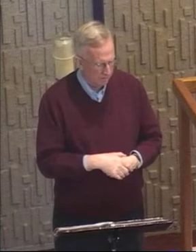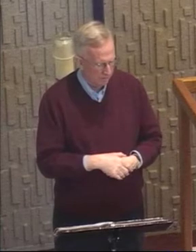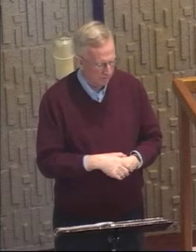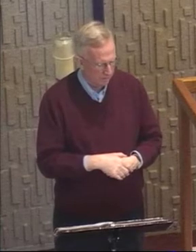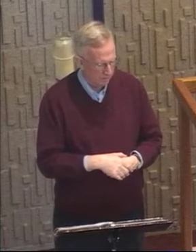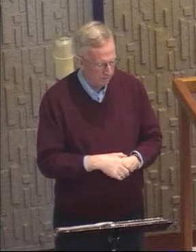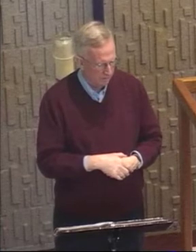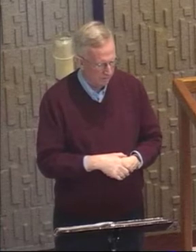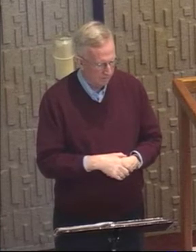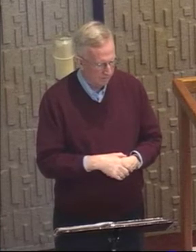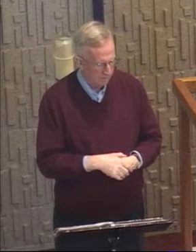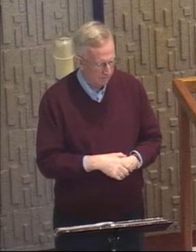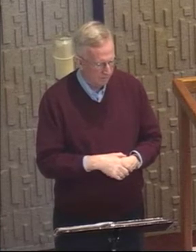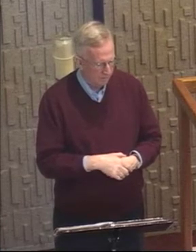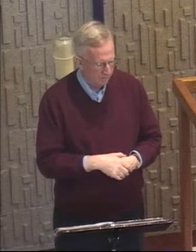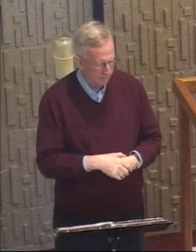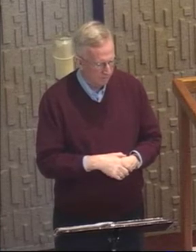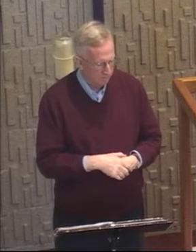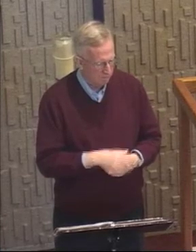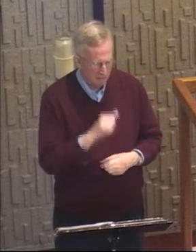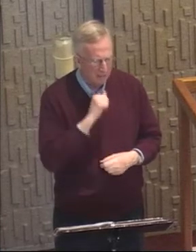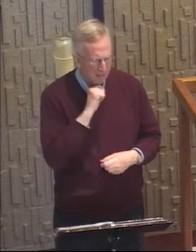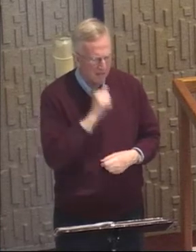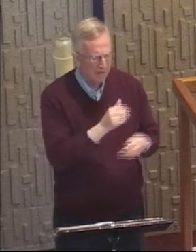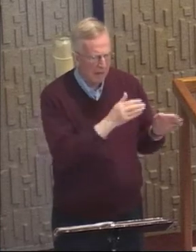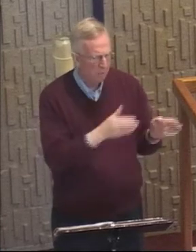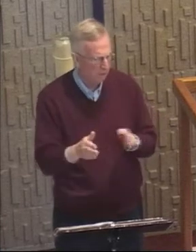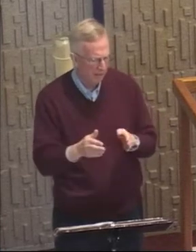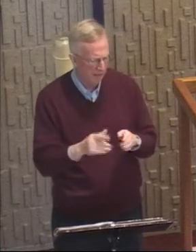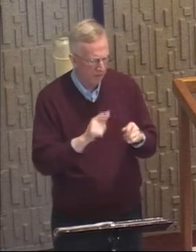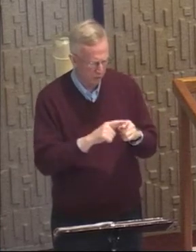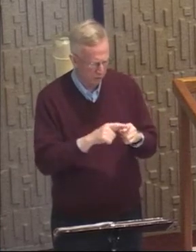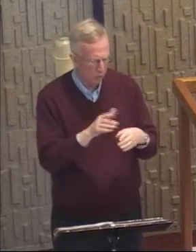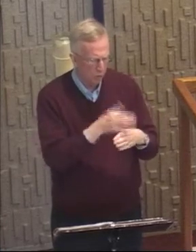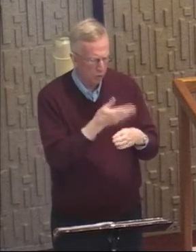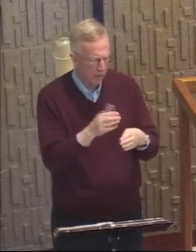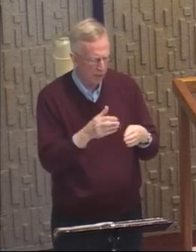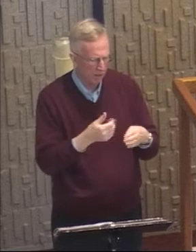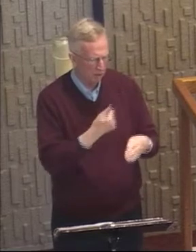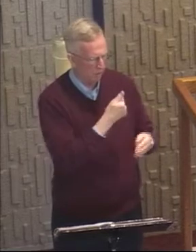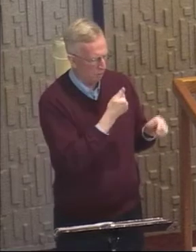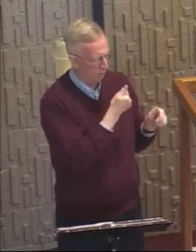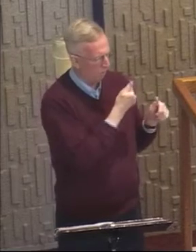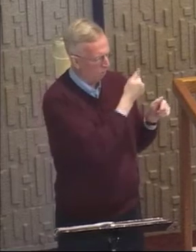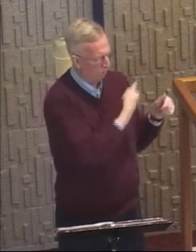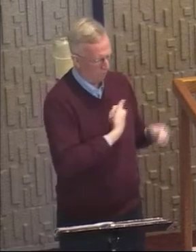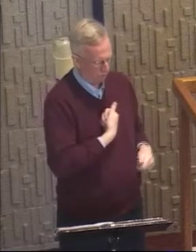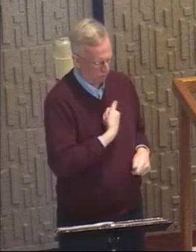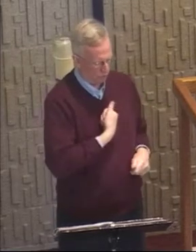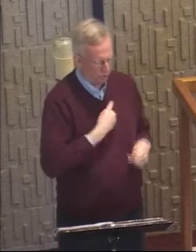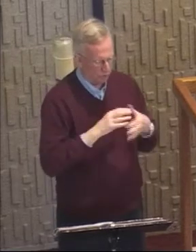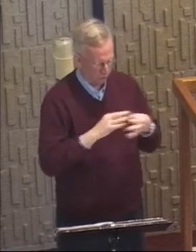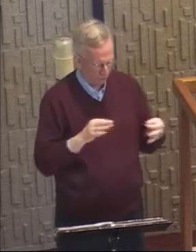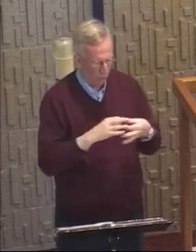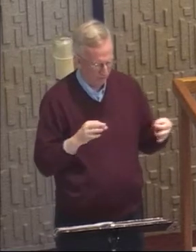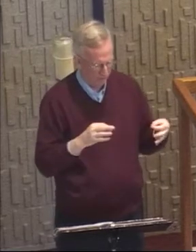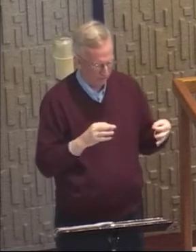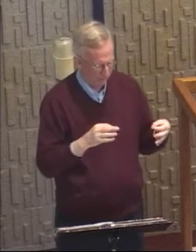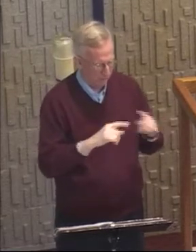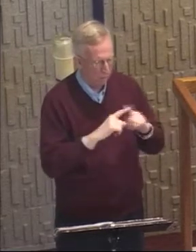And I was not planning on sharing this personal story, but I'll do it because I think I can tie it in. I'll try.